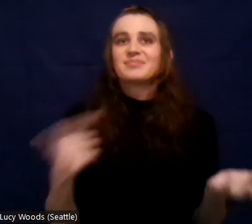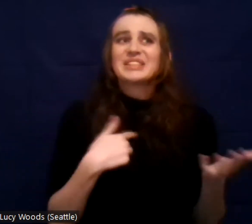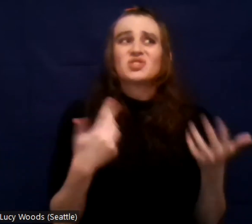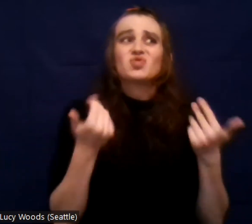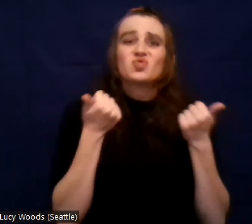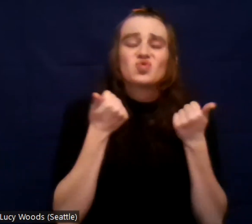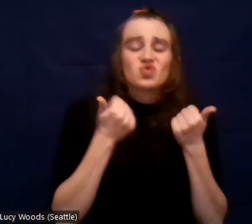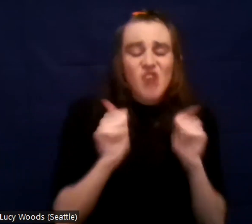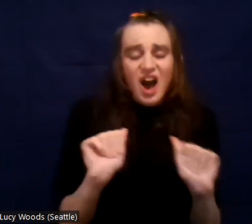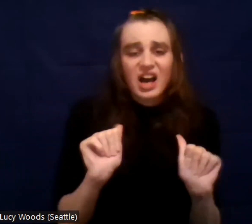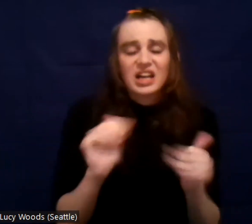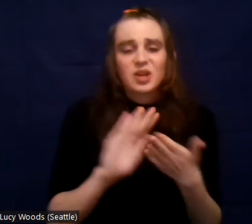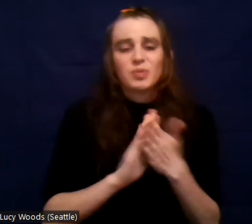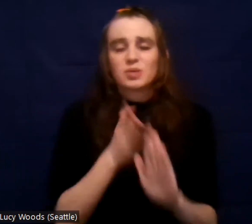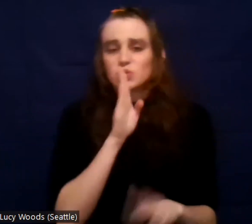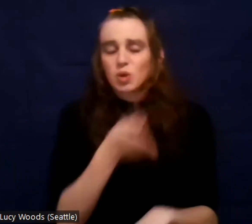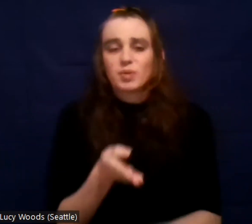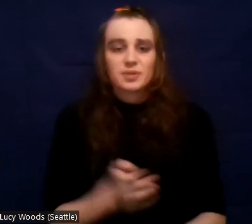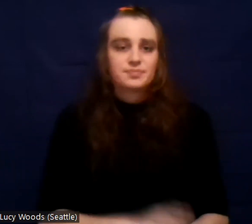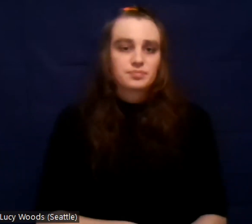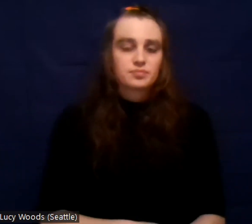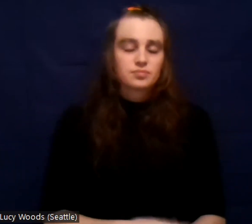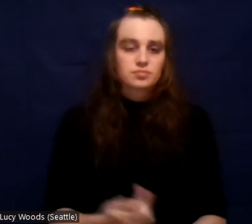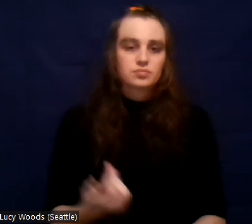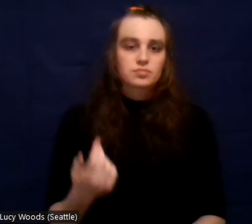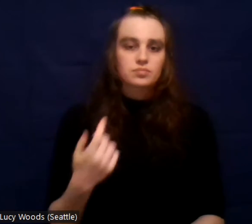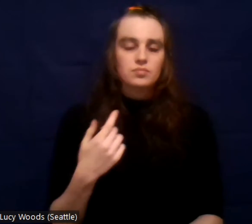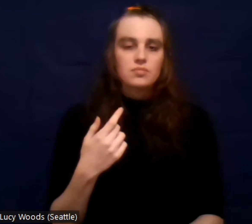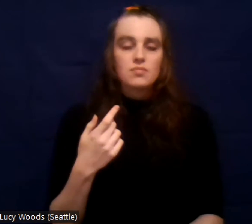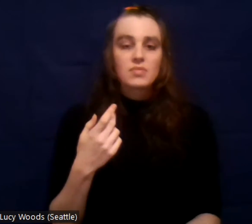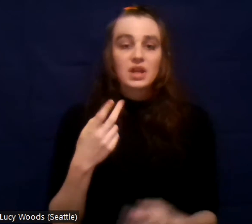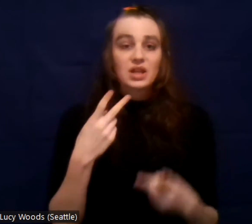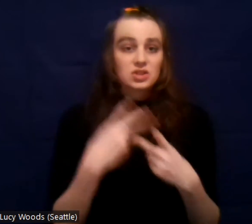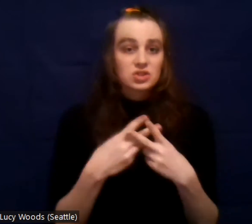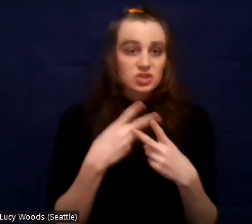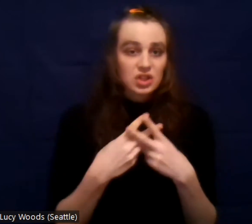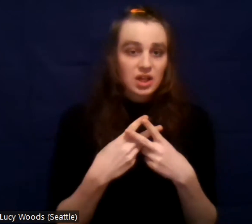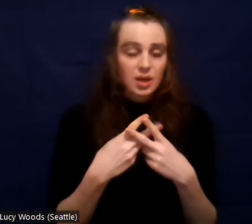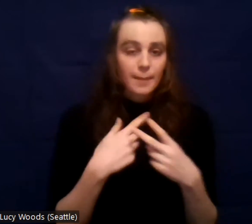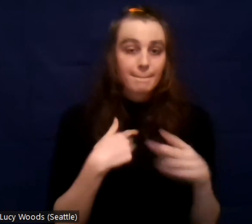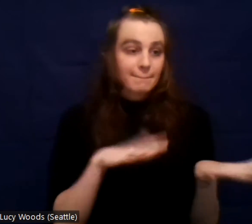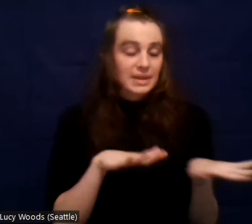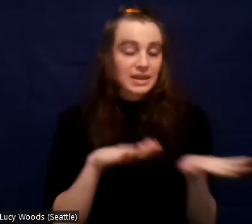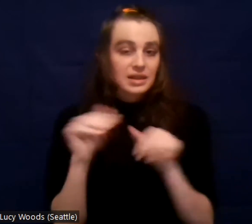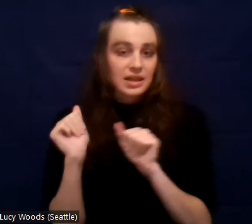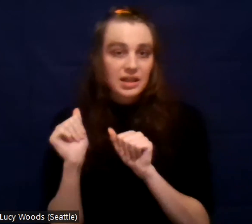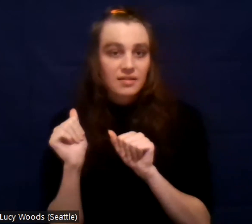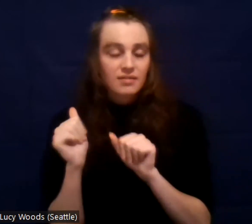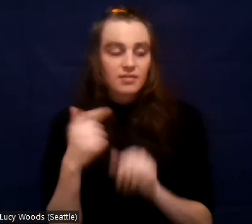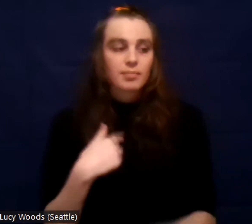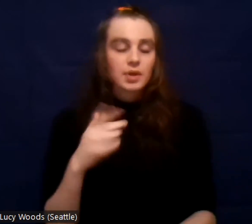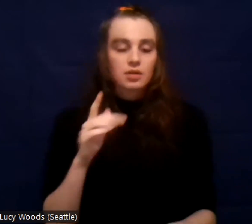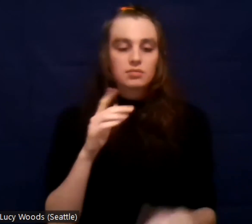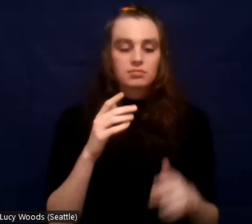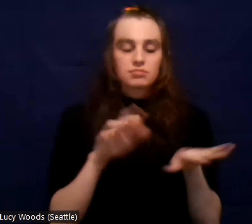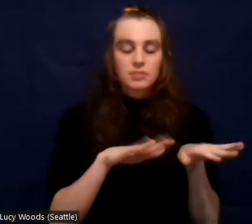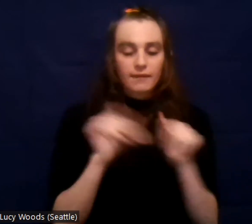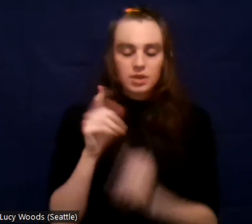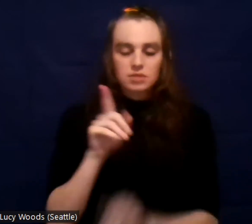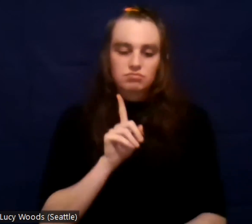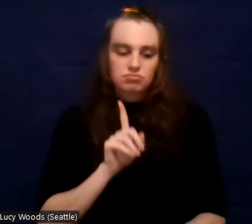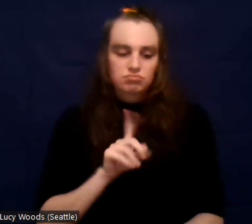released, walked out of jail, turn around, walked right back in and asked for someone to help me with some phone numbers. Um,